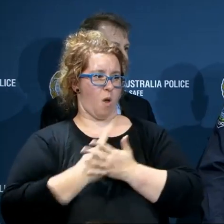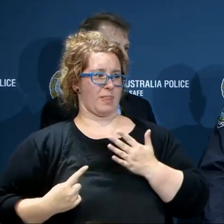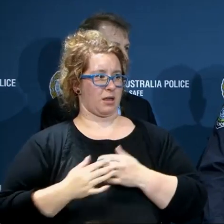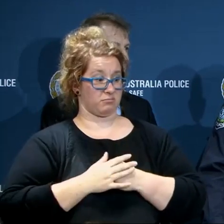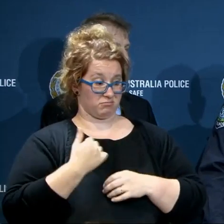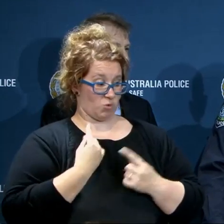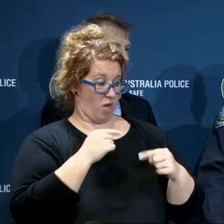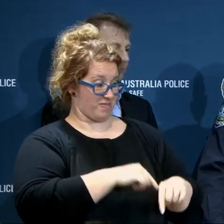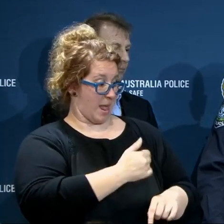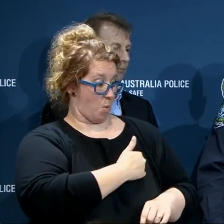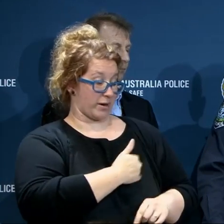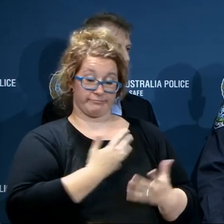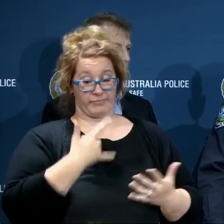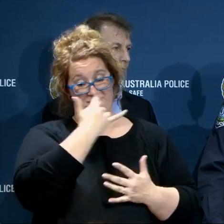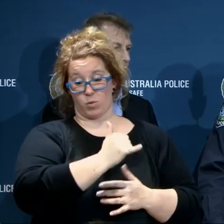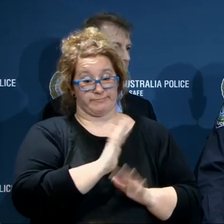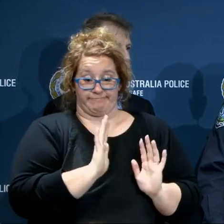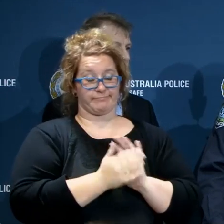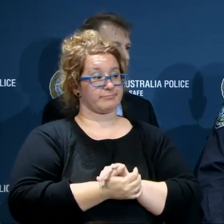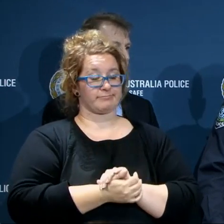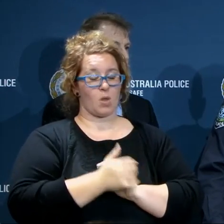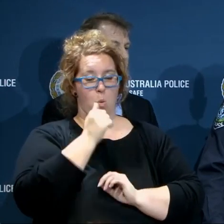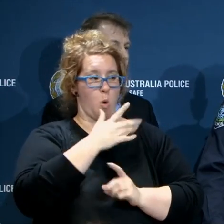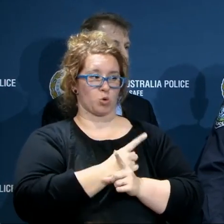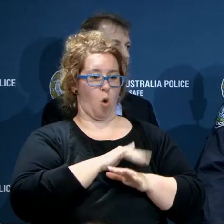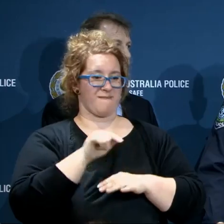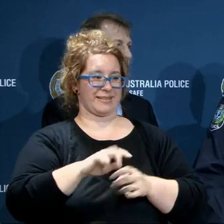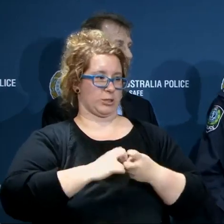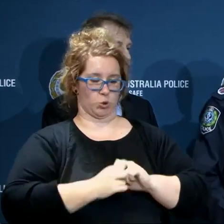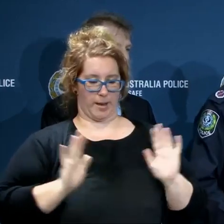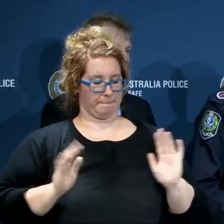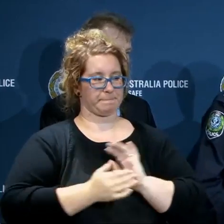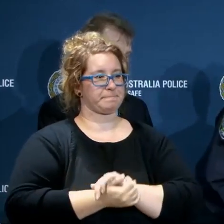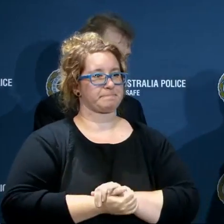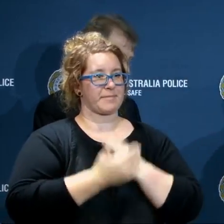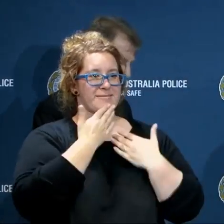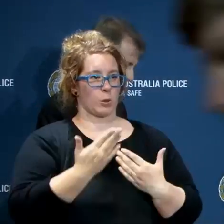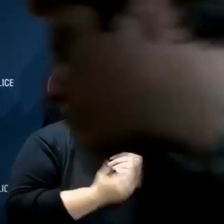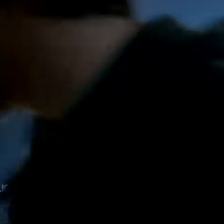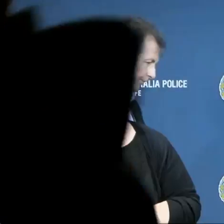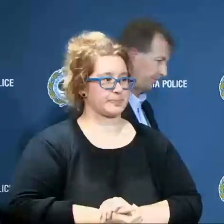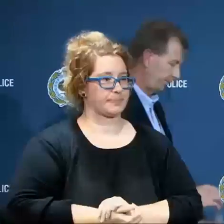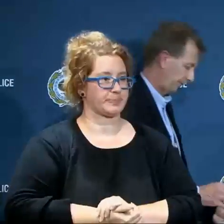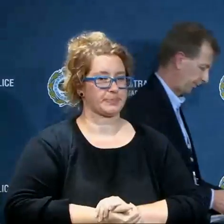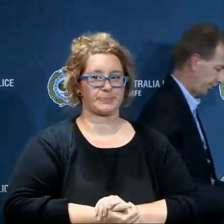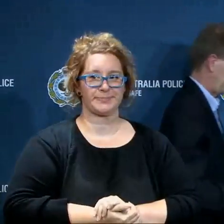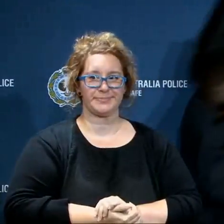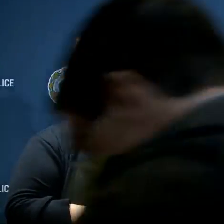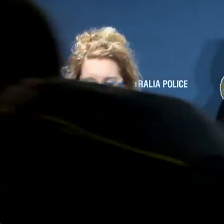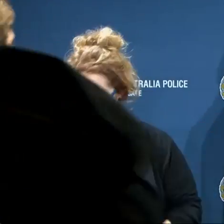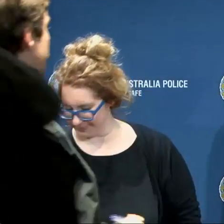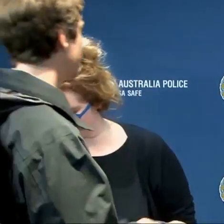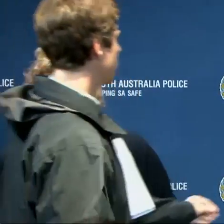won't answer that. Well, that's unfortunate but I'm not answering questions about that at this point in time. . . . . . .